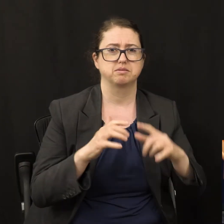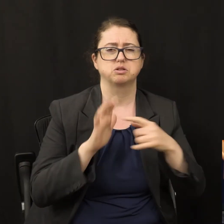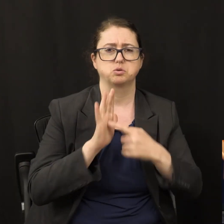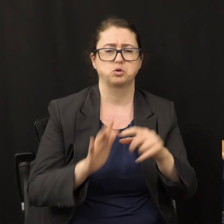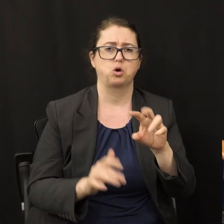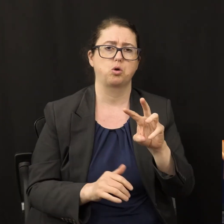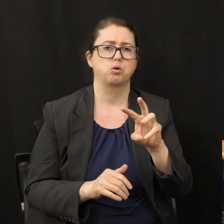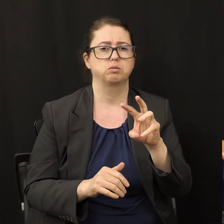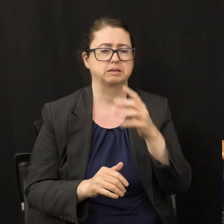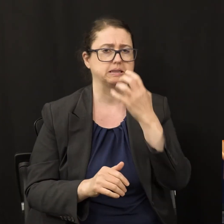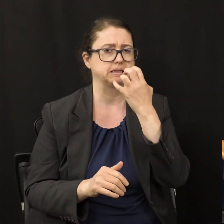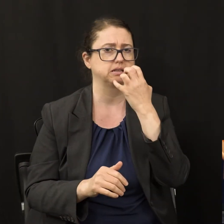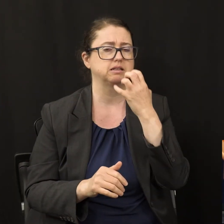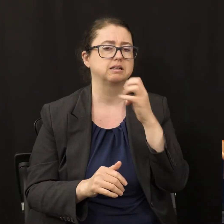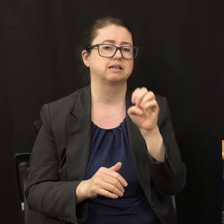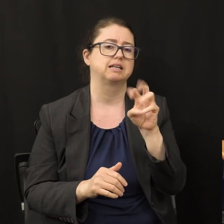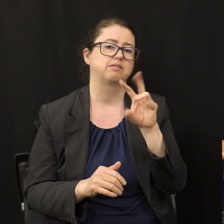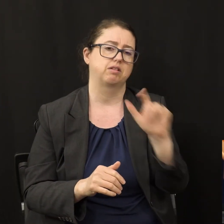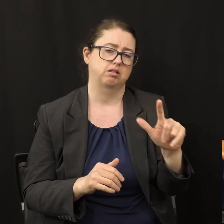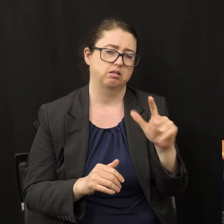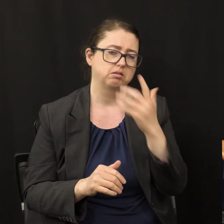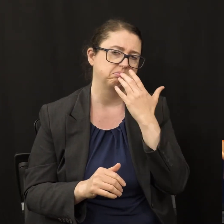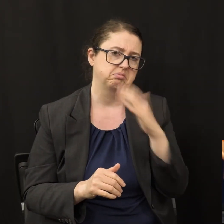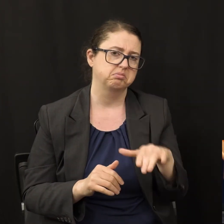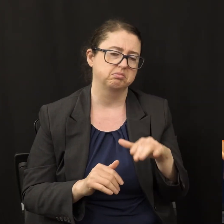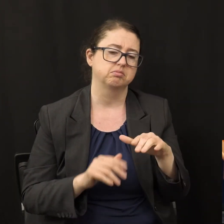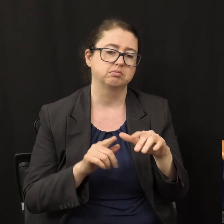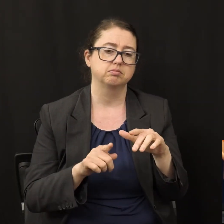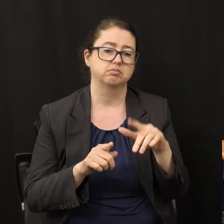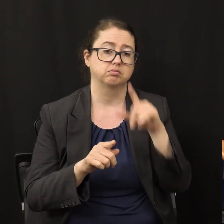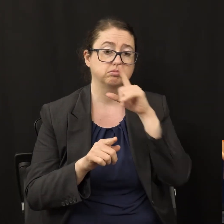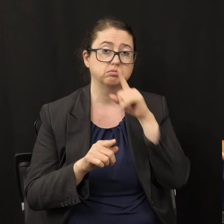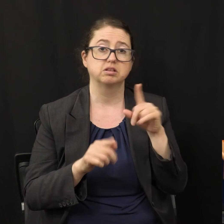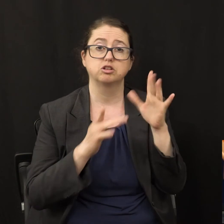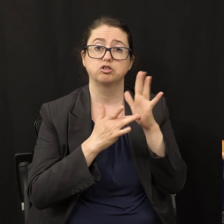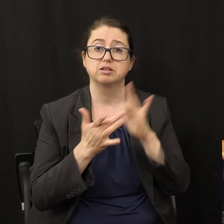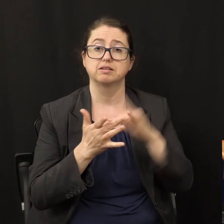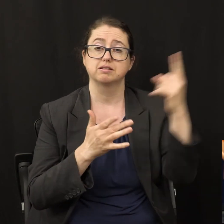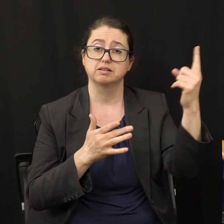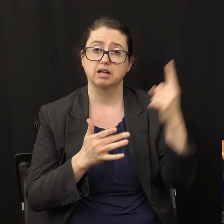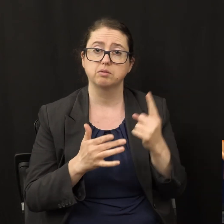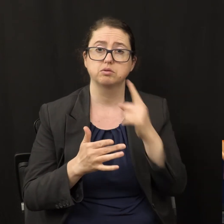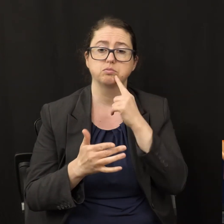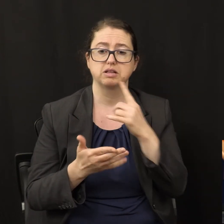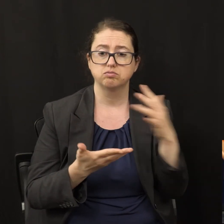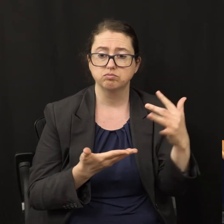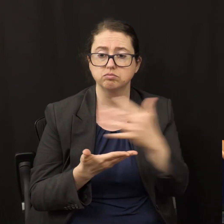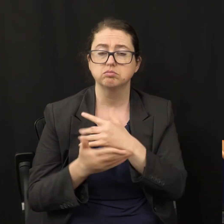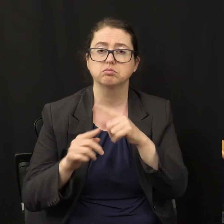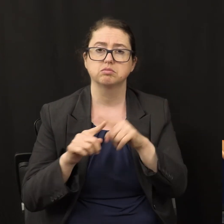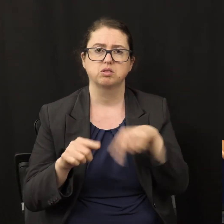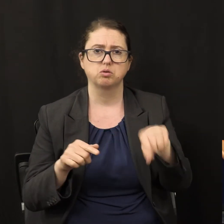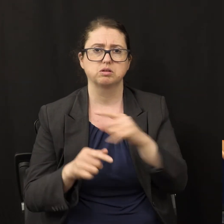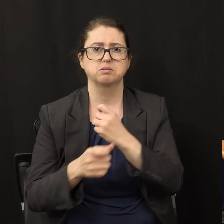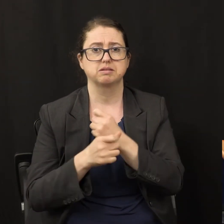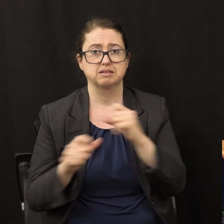ripened the saved for salvation and the lost for perdition? Absolutely.